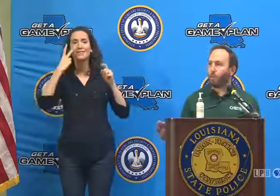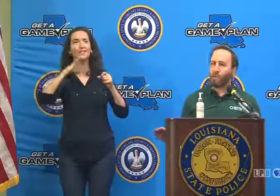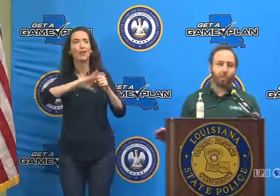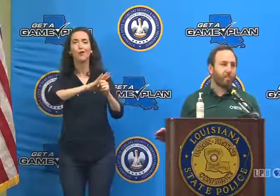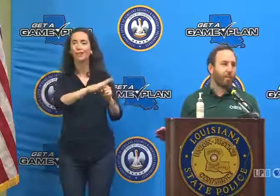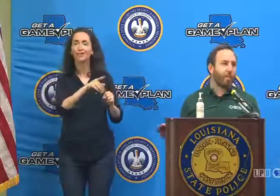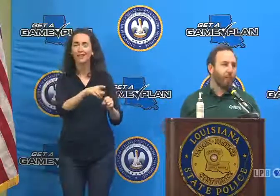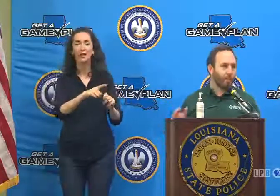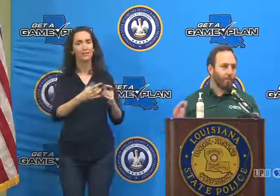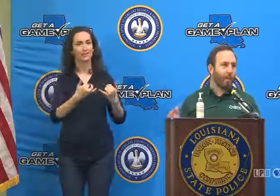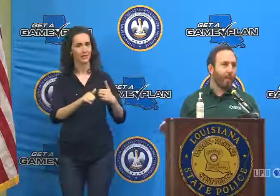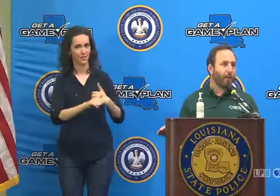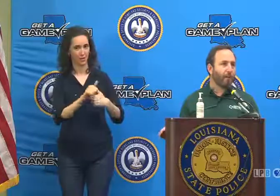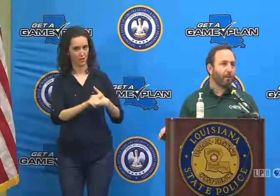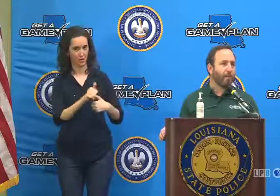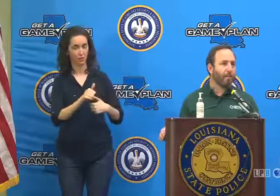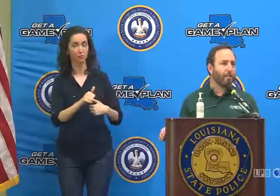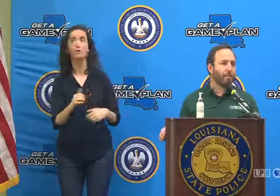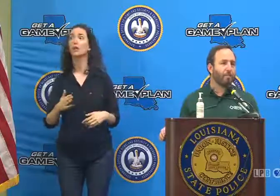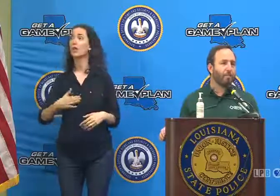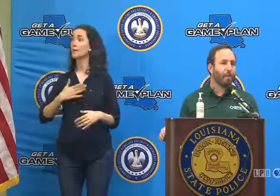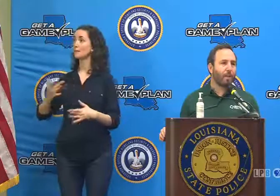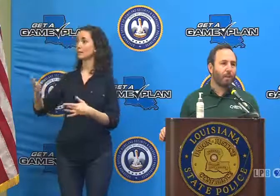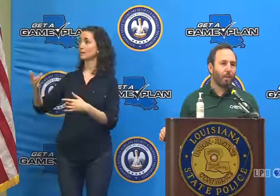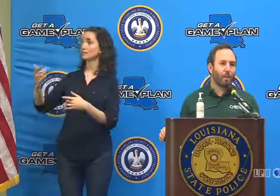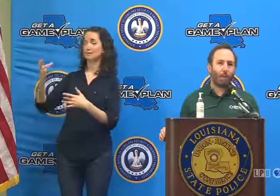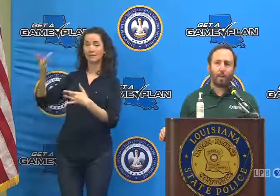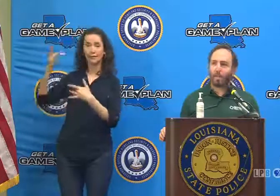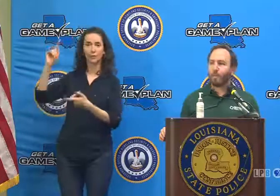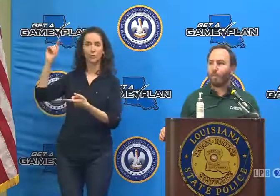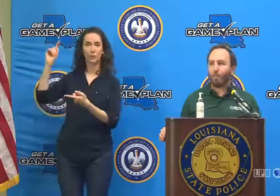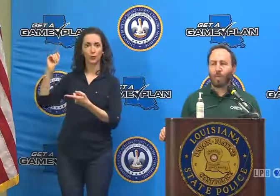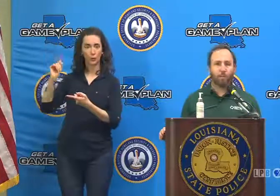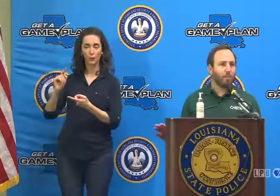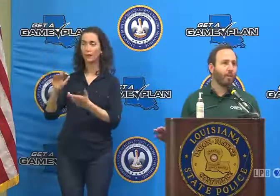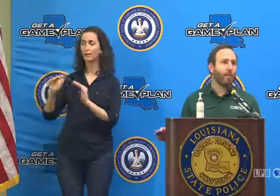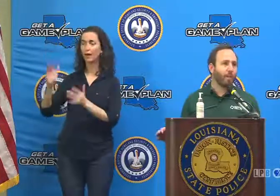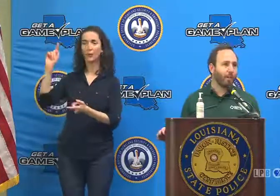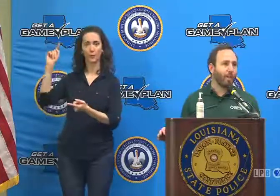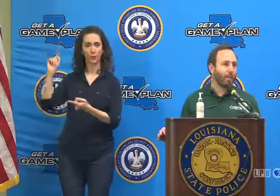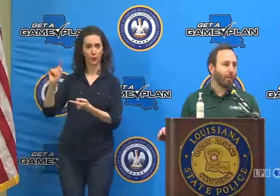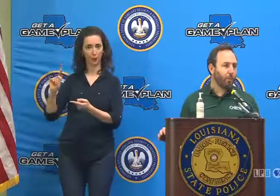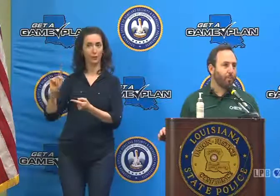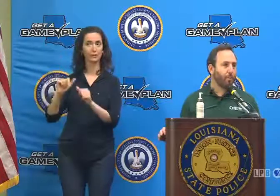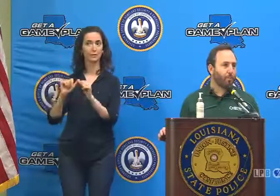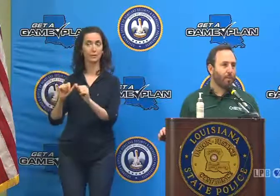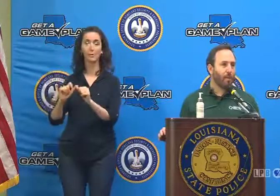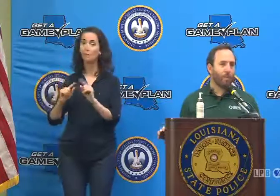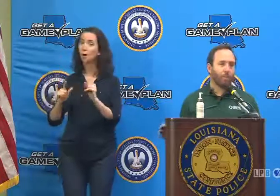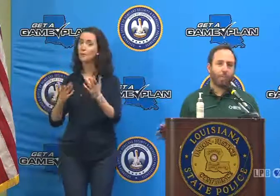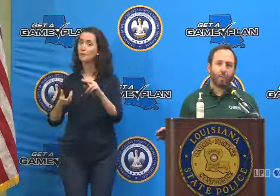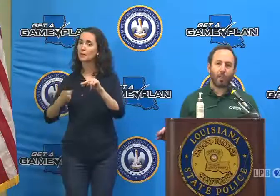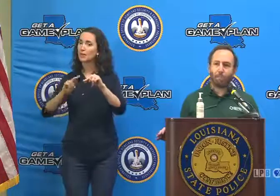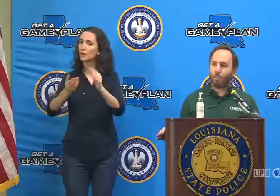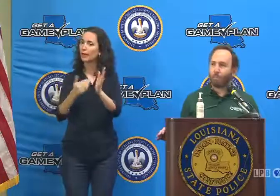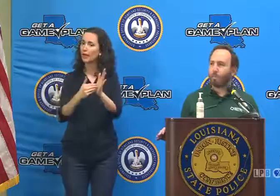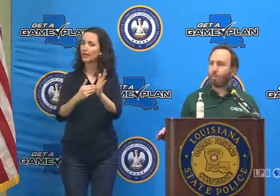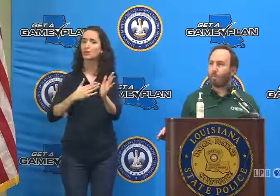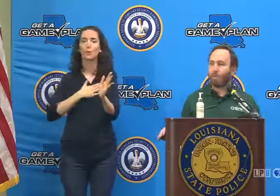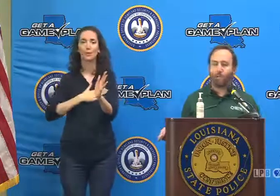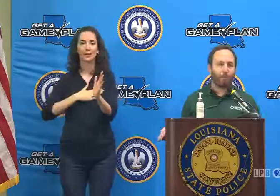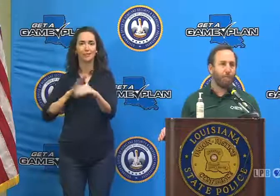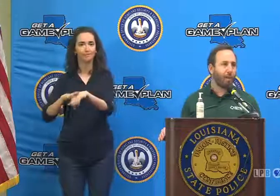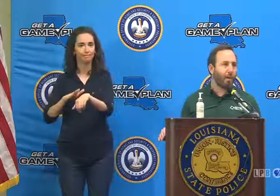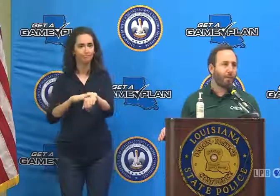We are encouraged that we are declining in our rates, and we want to keep it that way. There's no guarantee that we will. So please remember